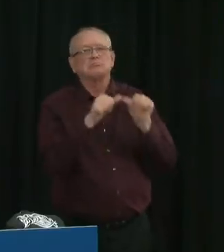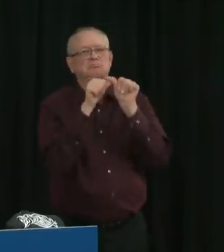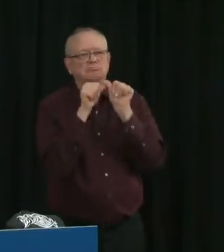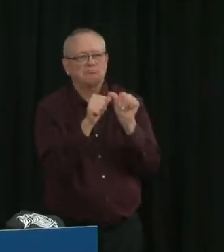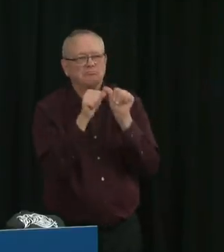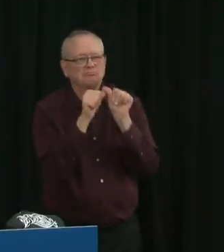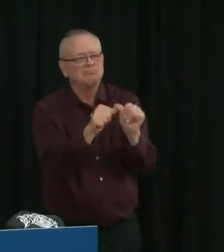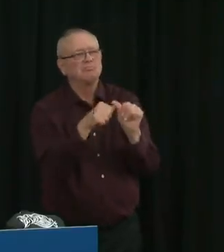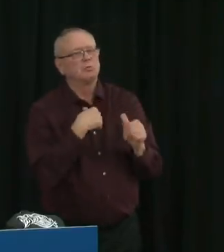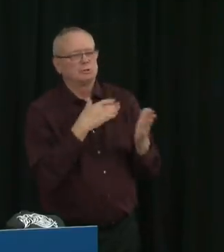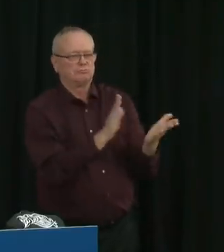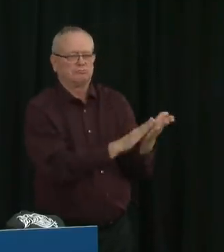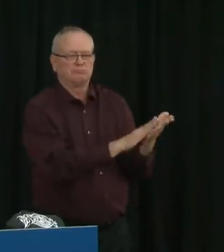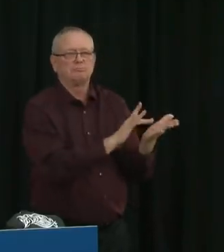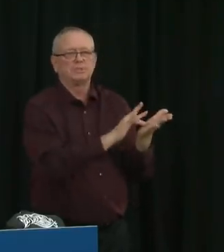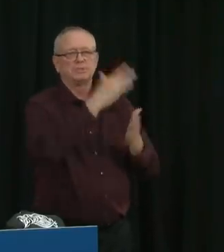please?